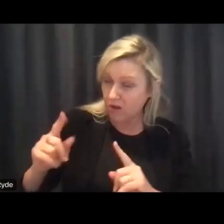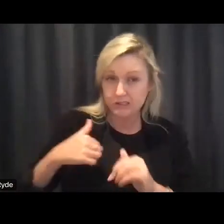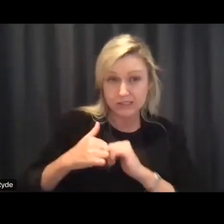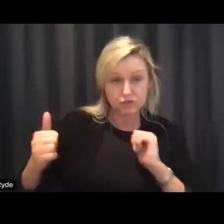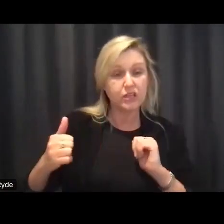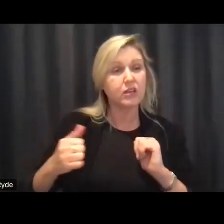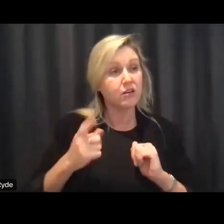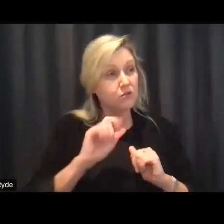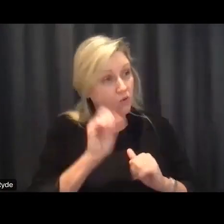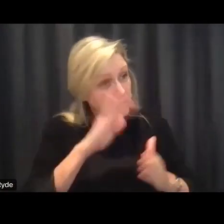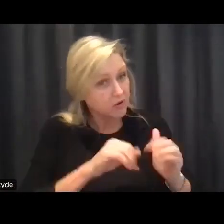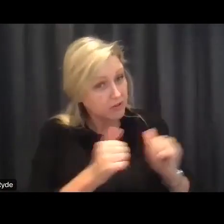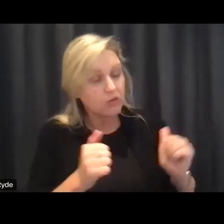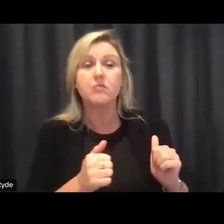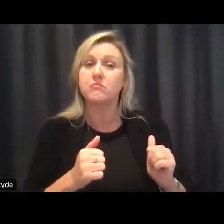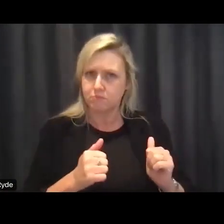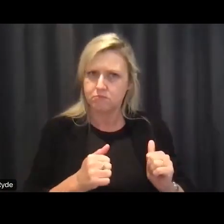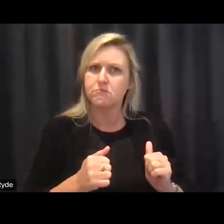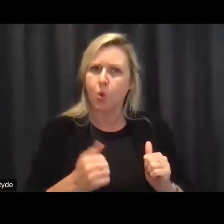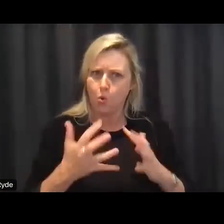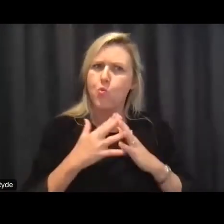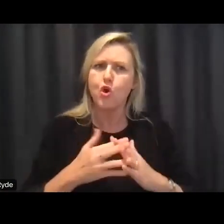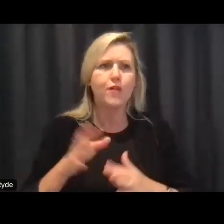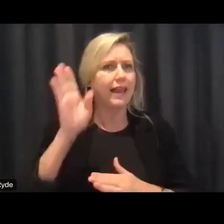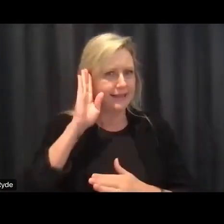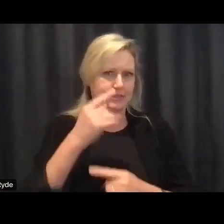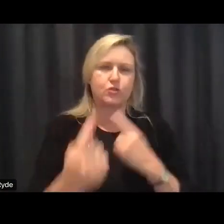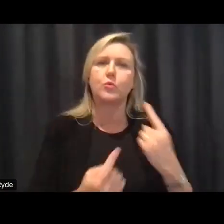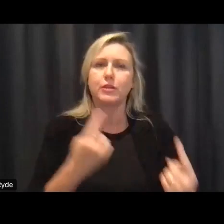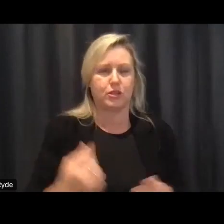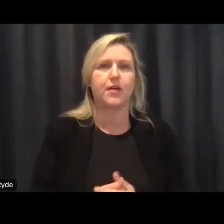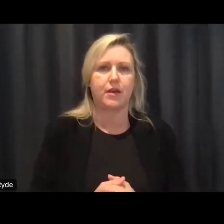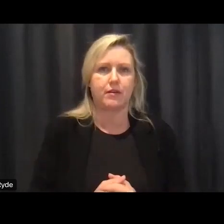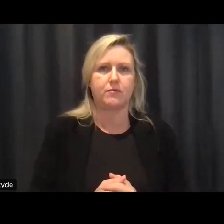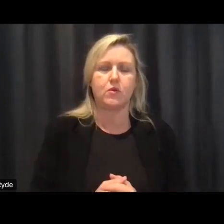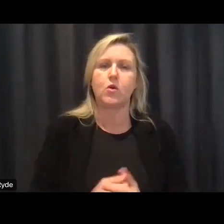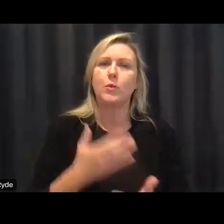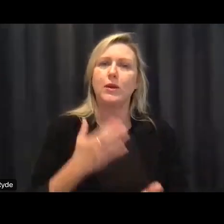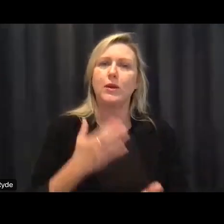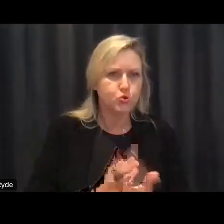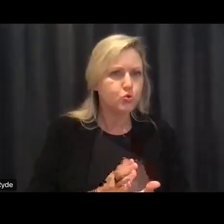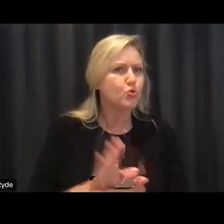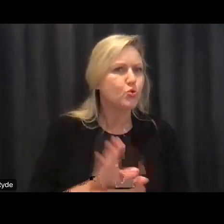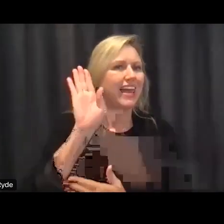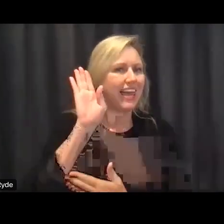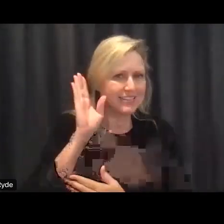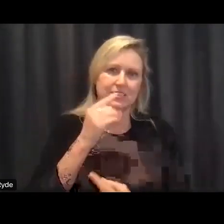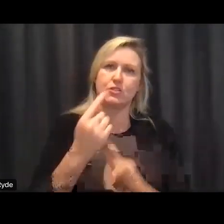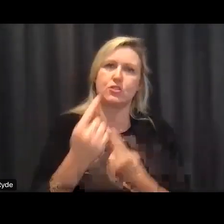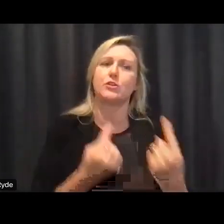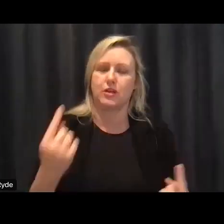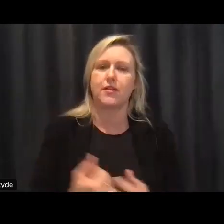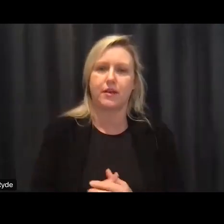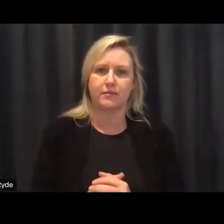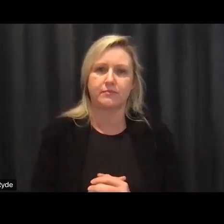be heard and my job as a review member is to sit and listen and whoever i